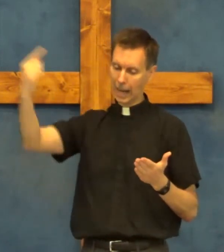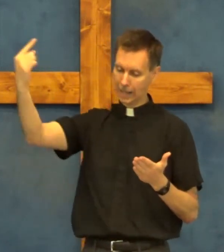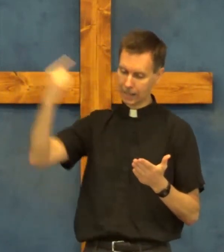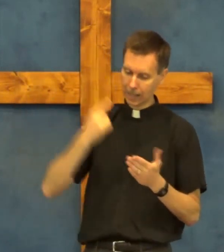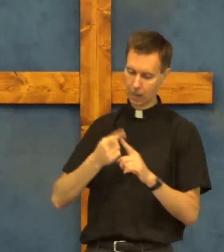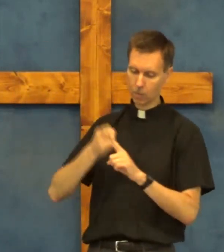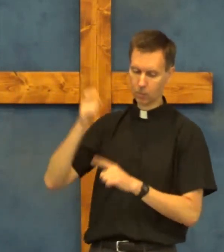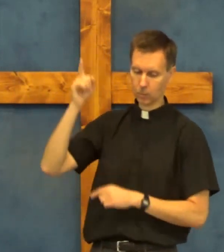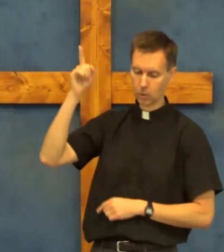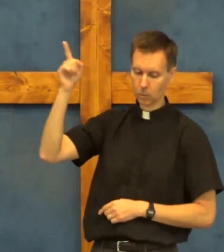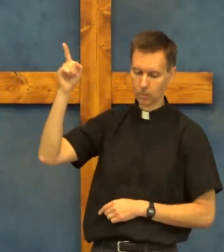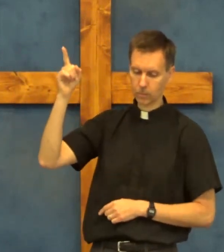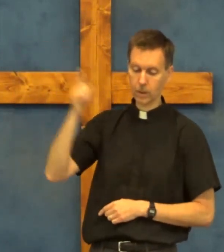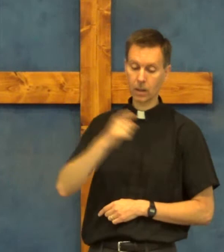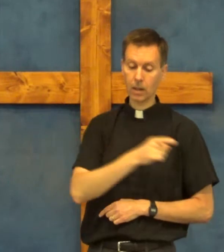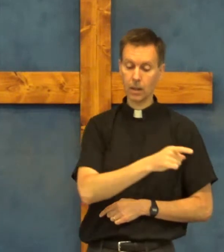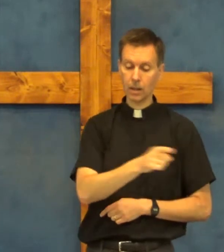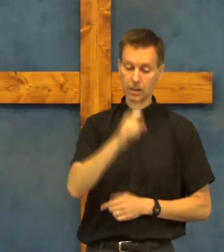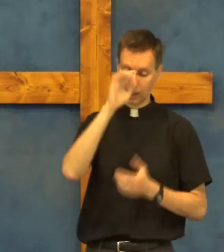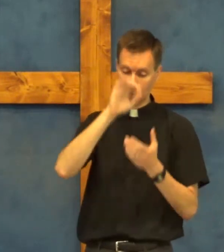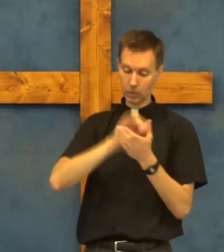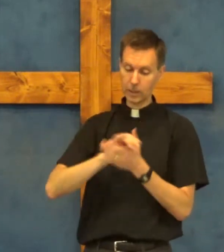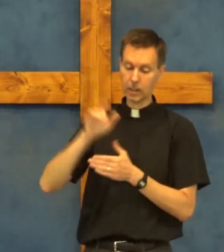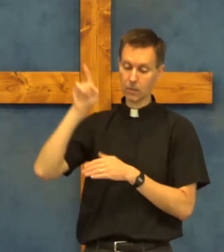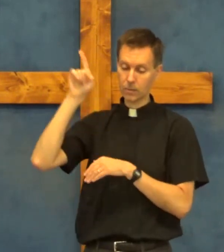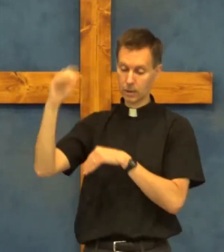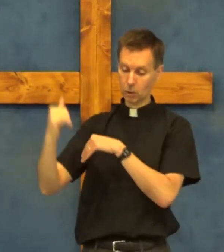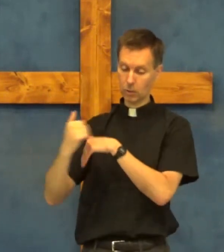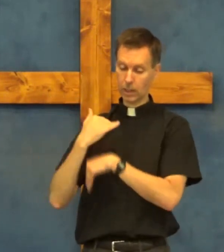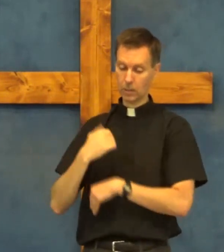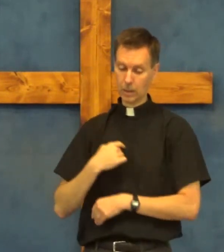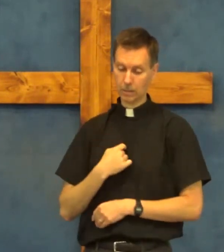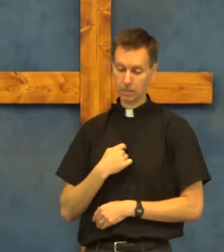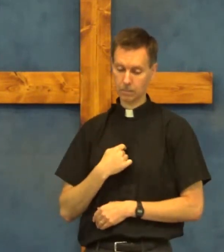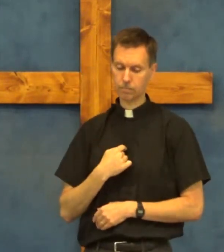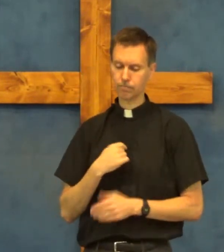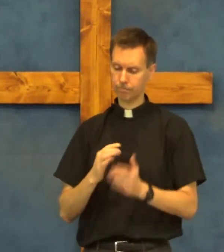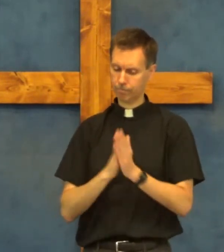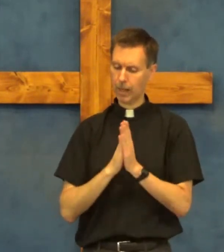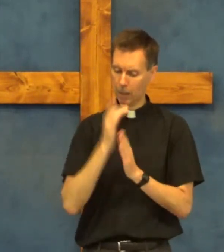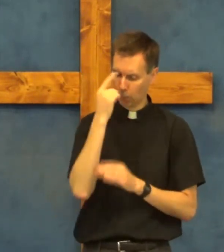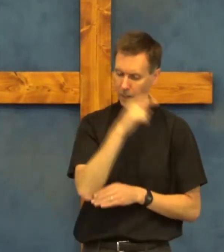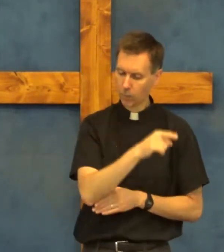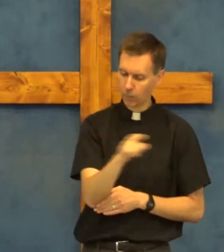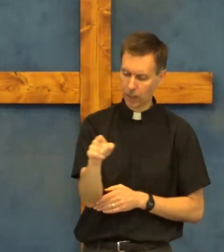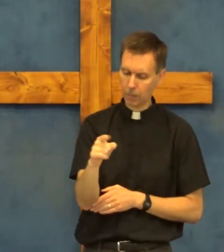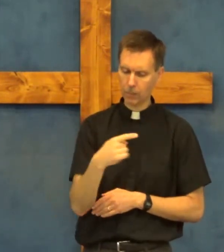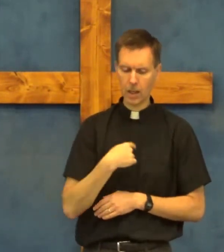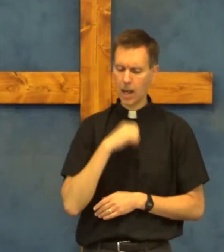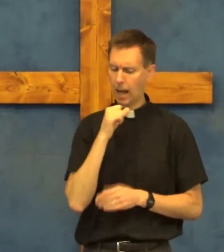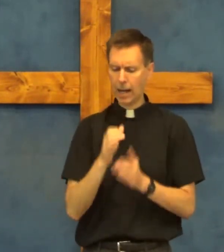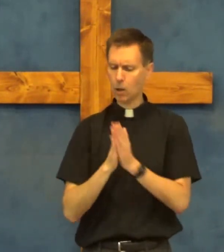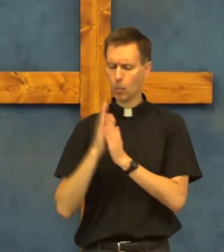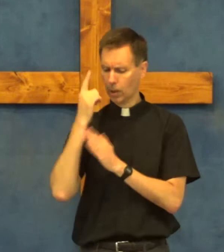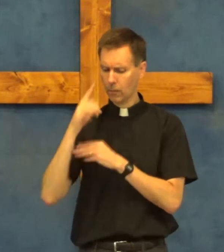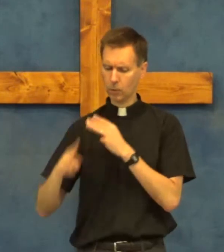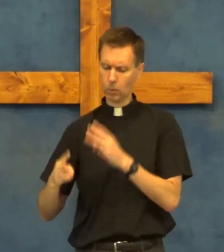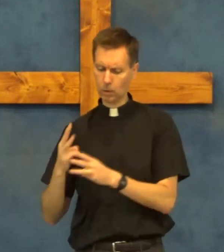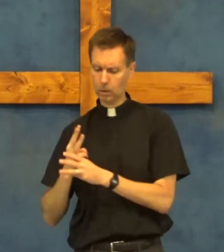i came from you they believed that you sent me i pray for them and i'll pray for the world